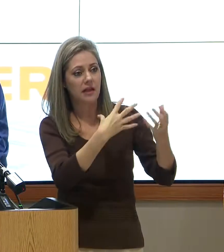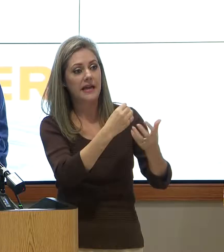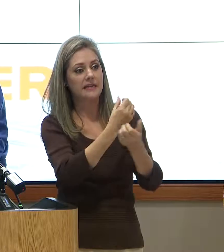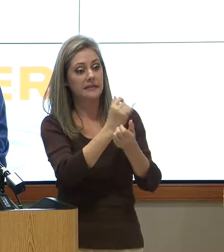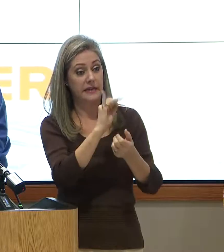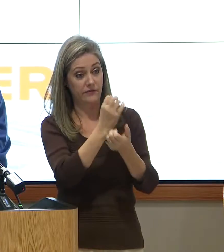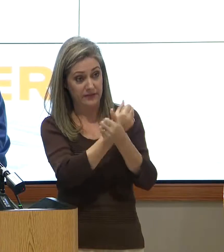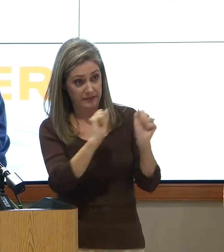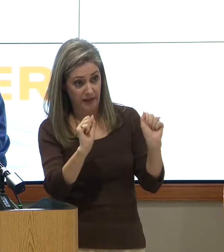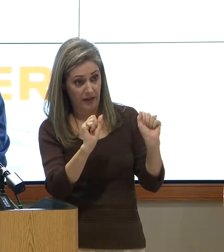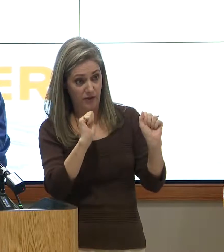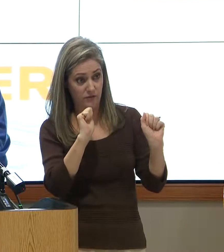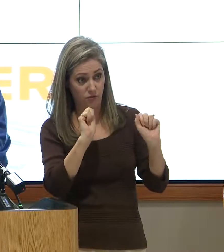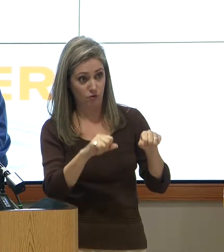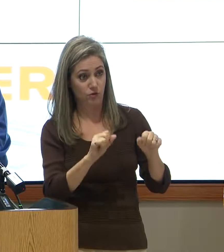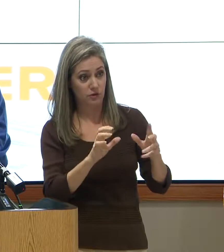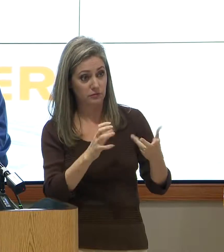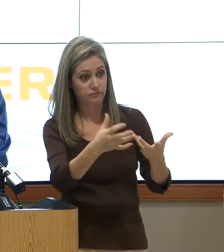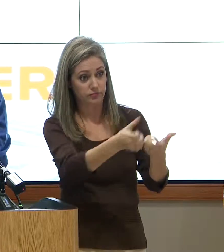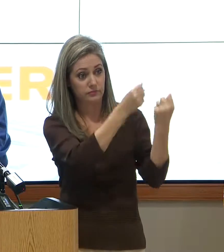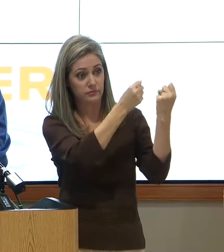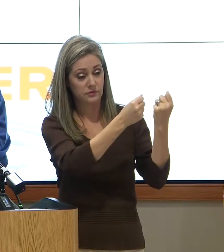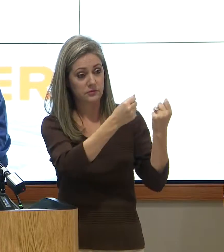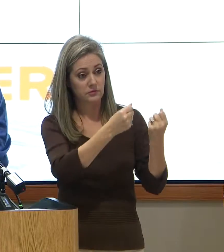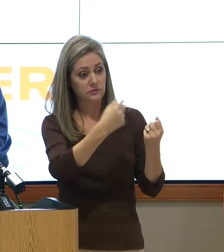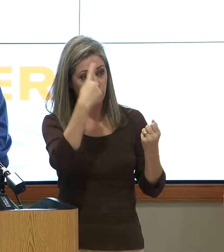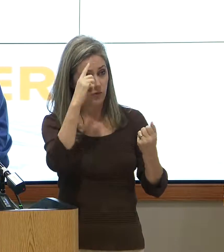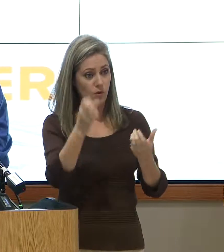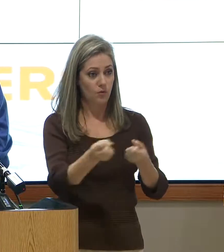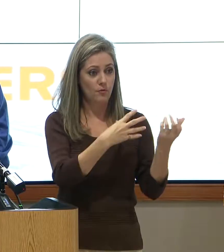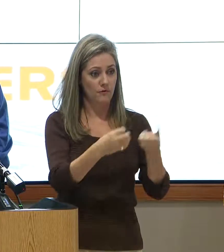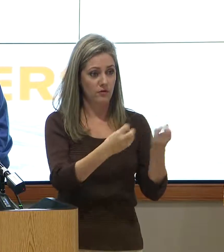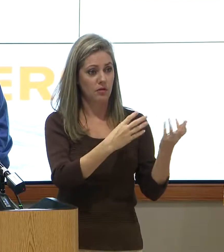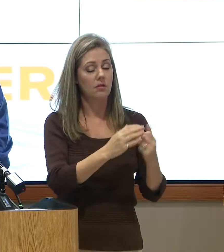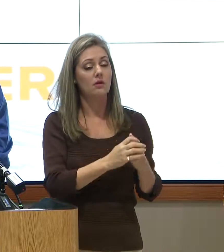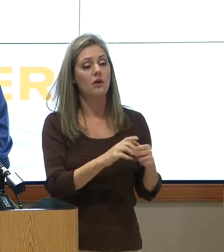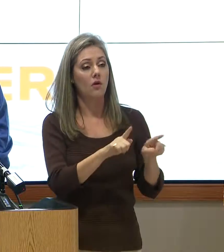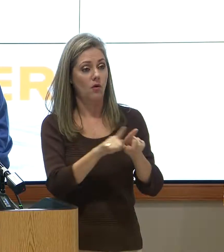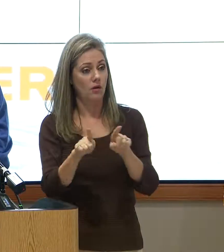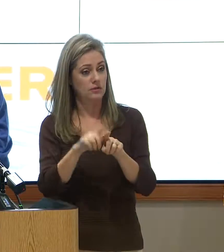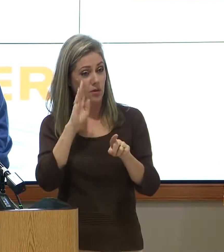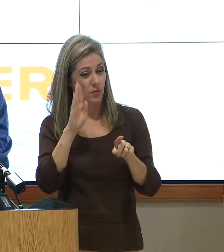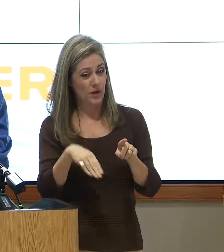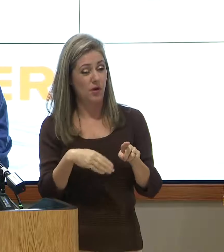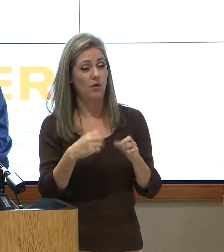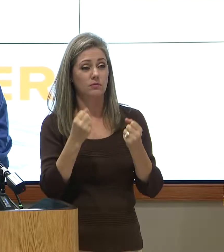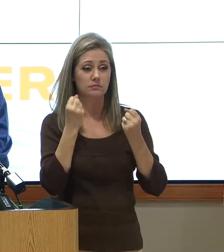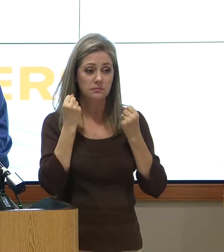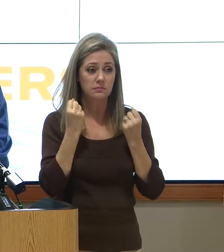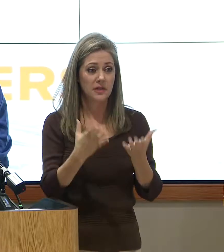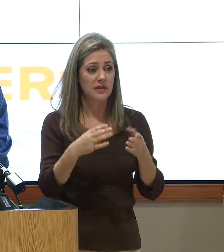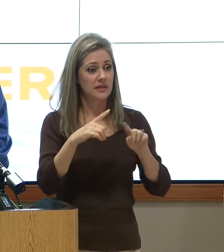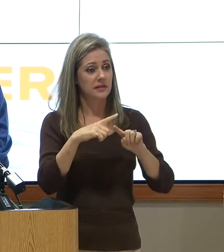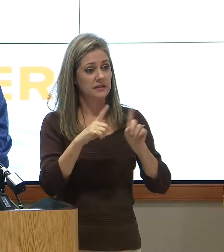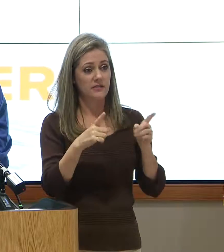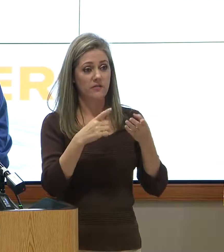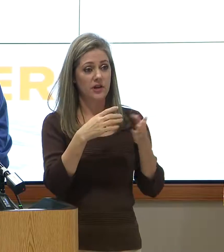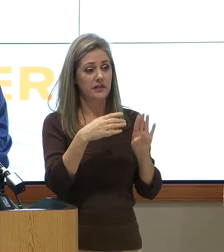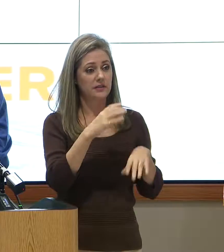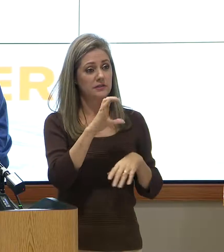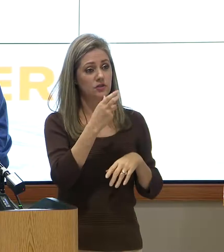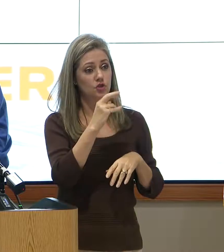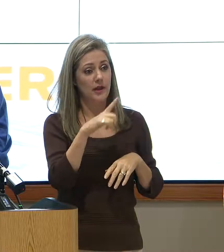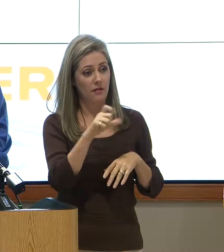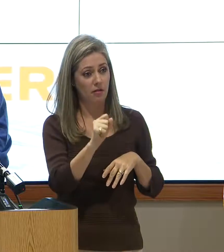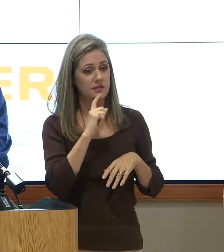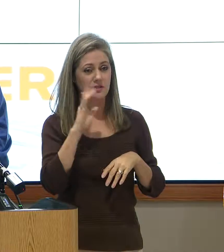safe to get to from a construction removal process. We also know, given the large scale of our number of channels, again, I mentioned 2,500